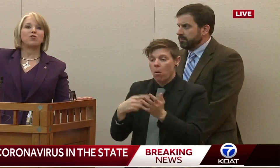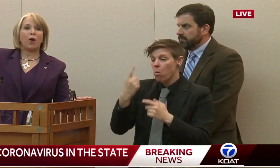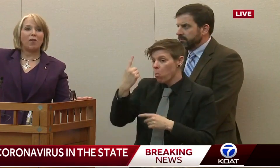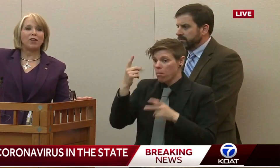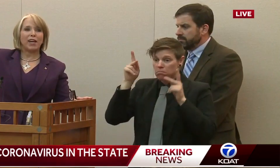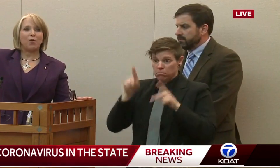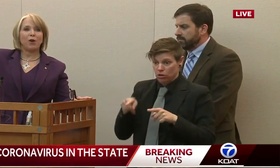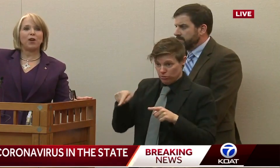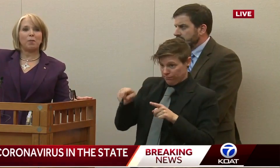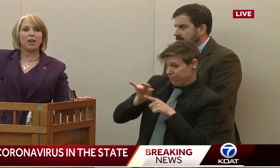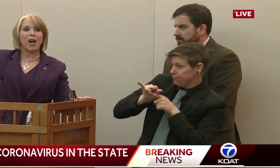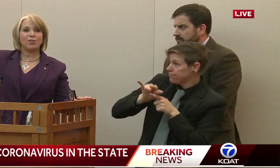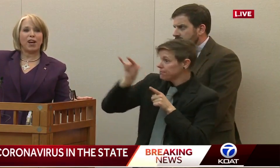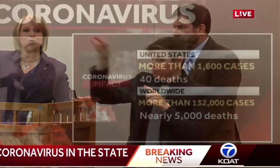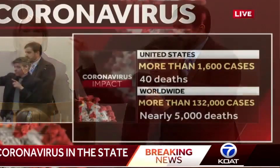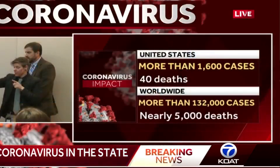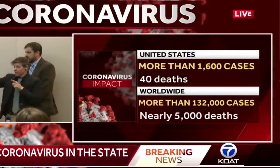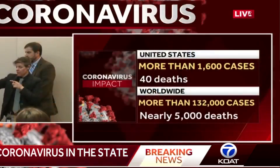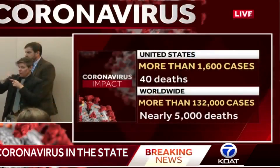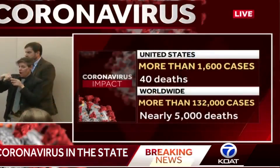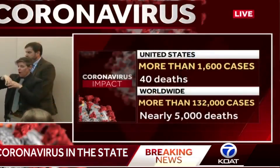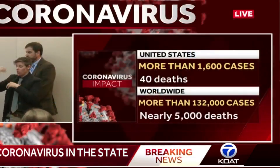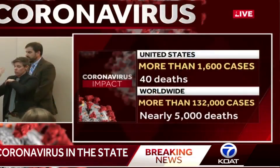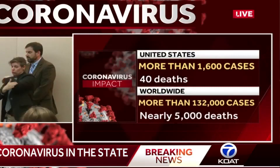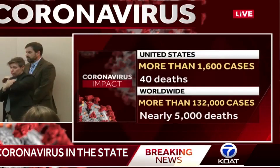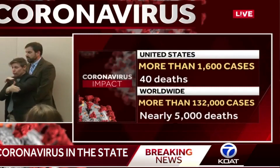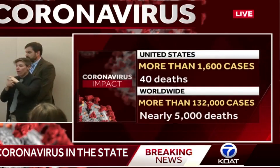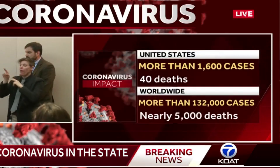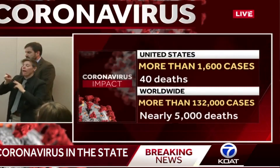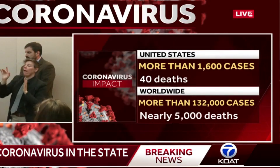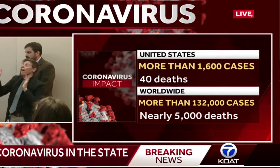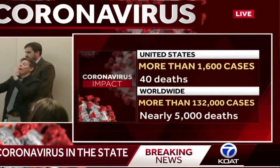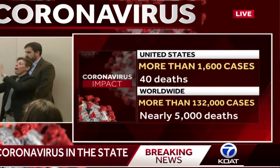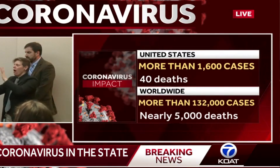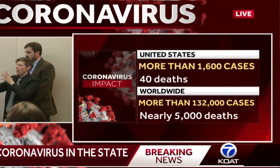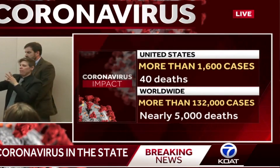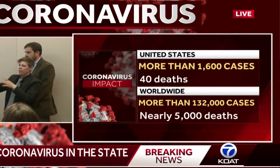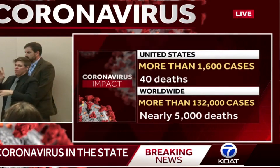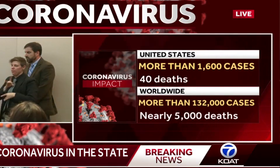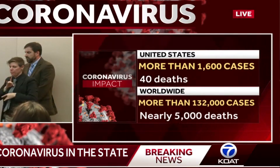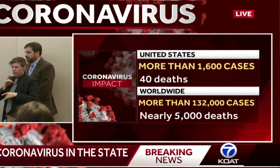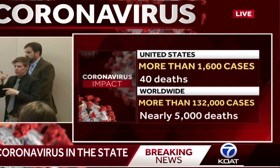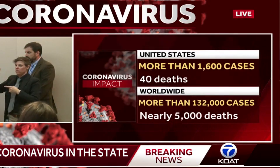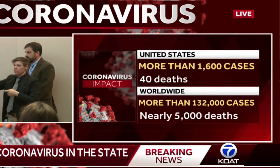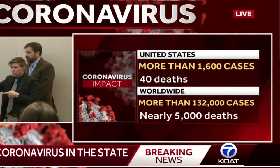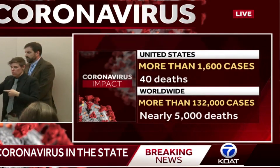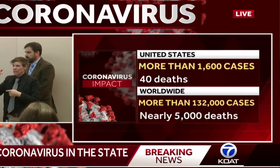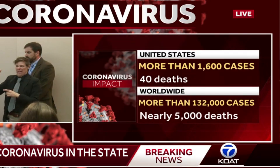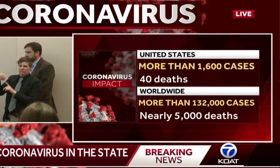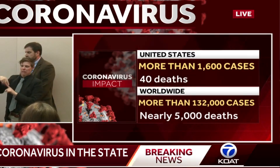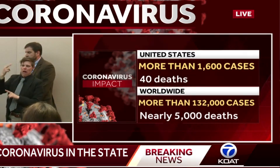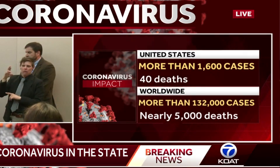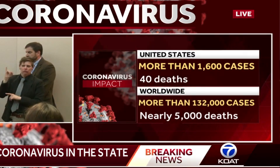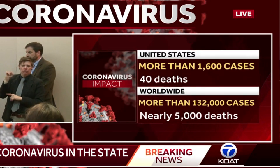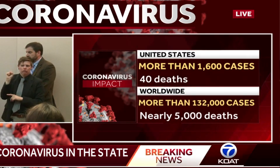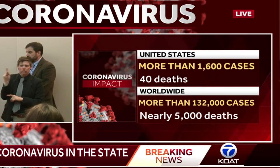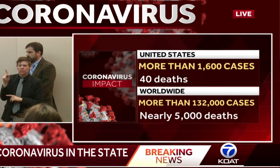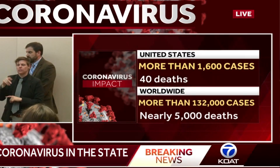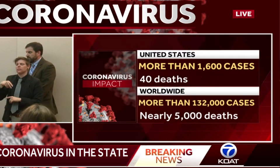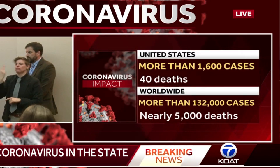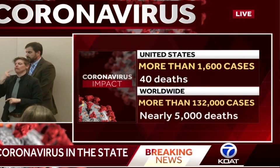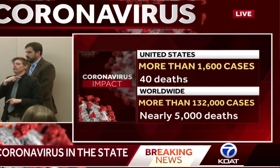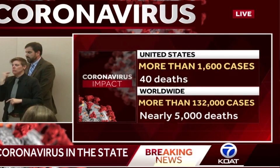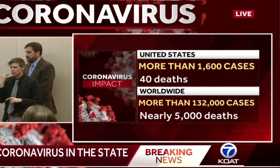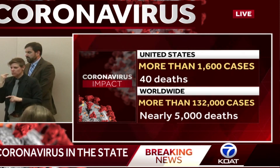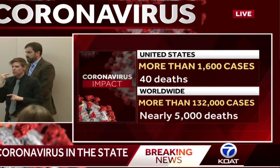You've been traveling where you came into contact with other travelers that may have been at those high risk places. So now I've got a connection.